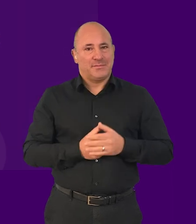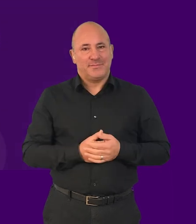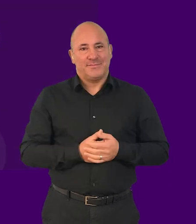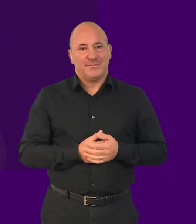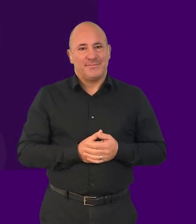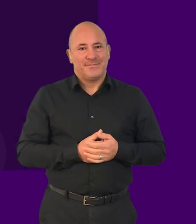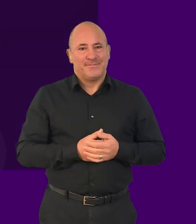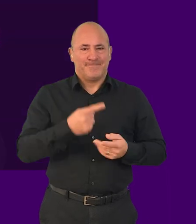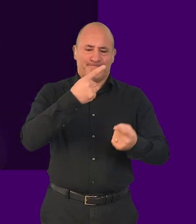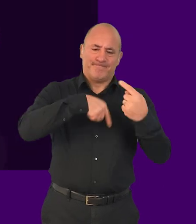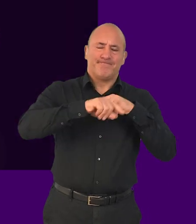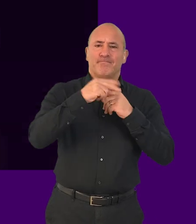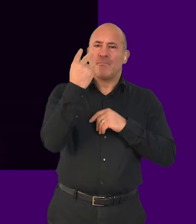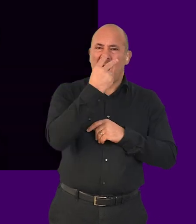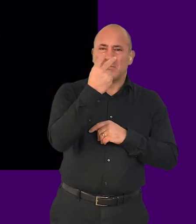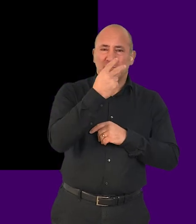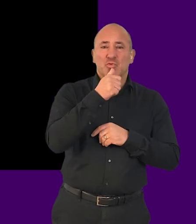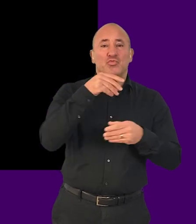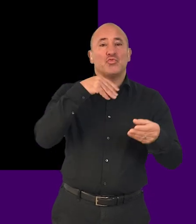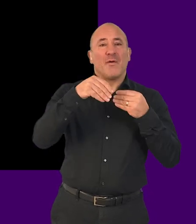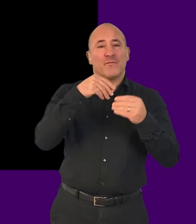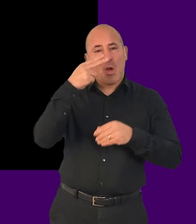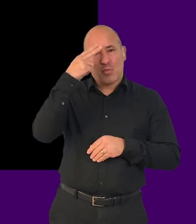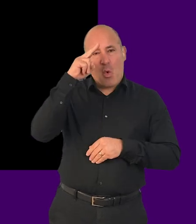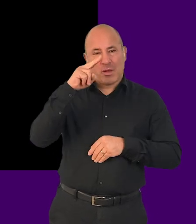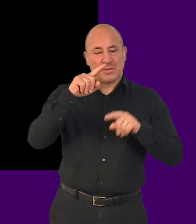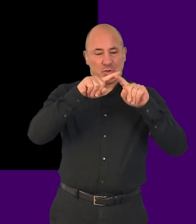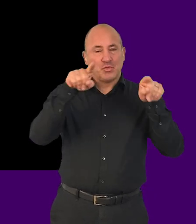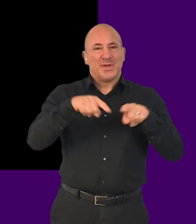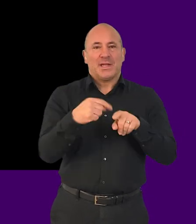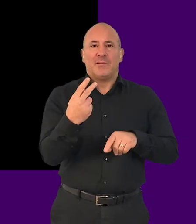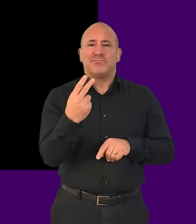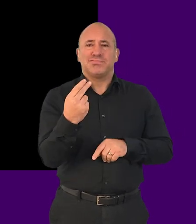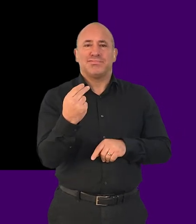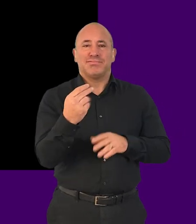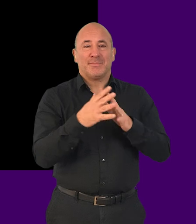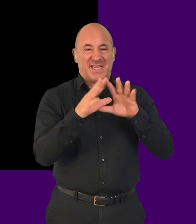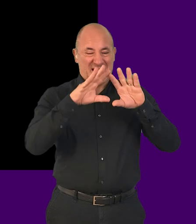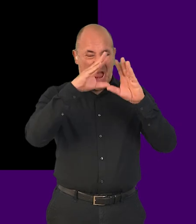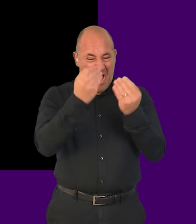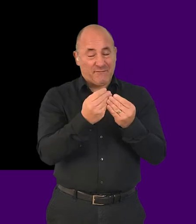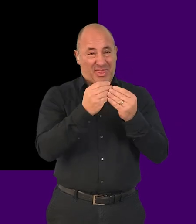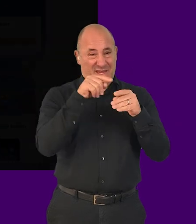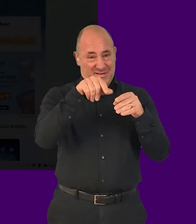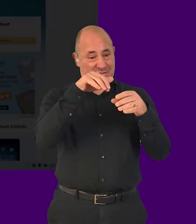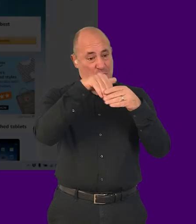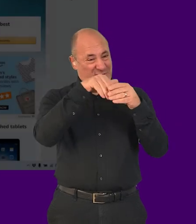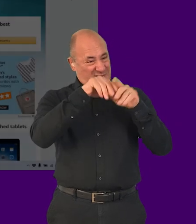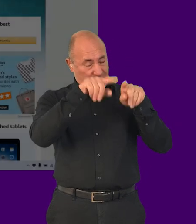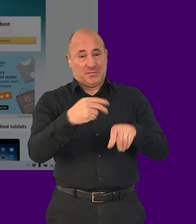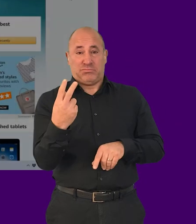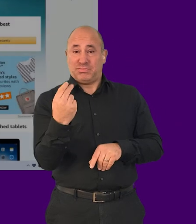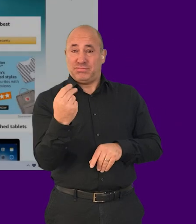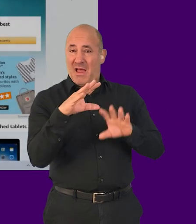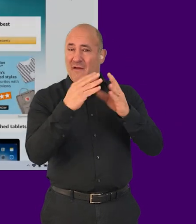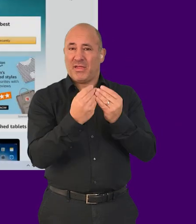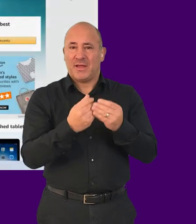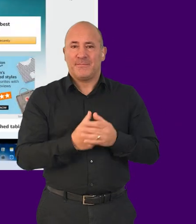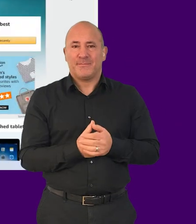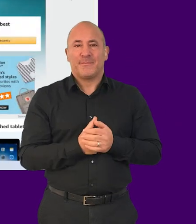People who are blind use a software called a screen reader, which reads out all content on the screen for them. When browsing web